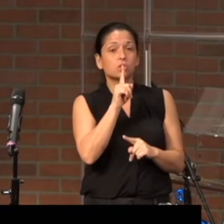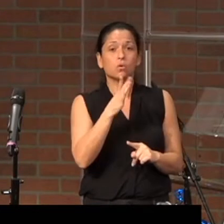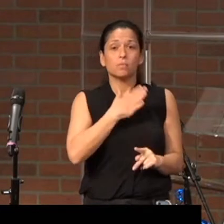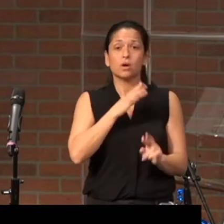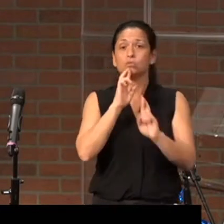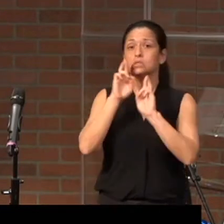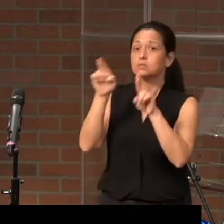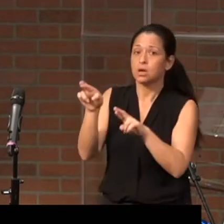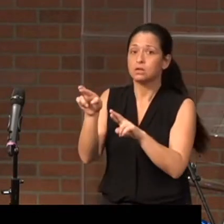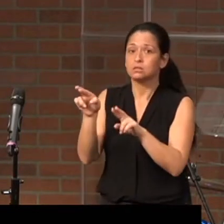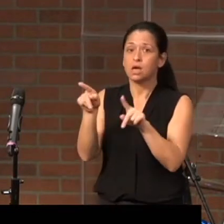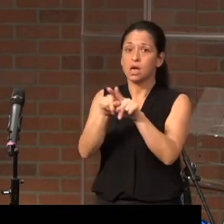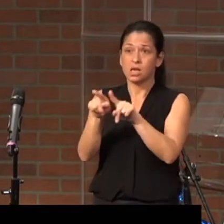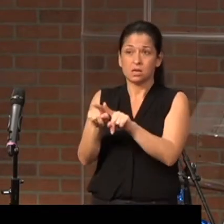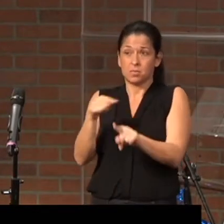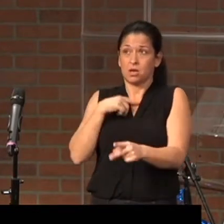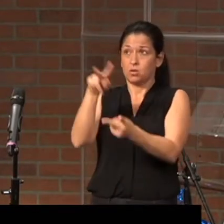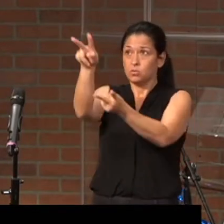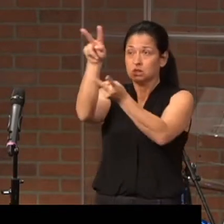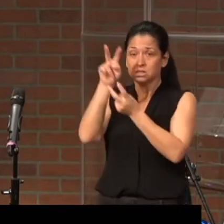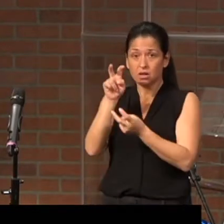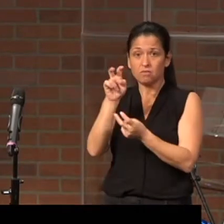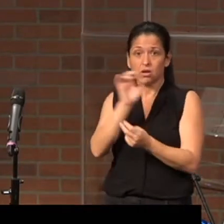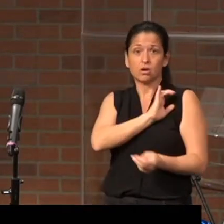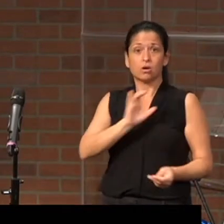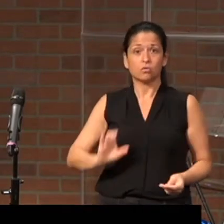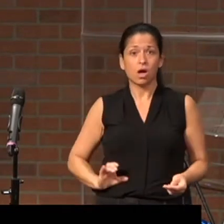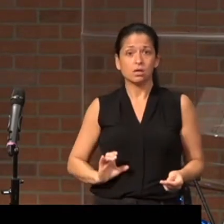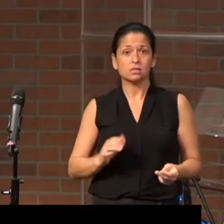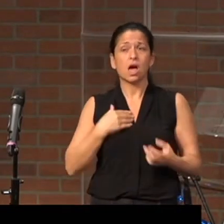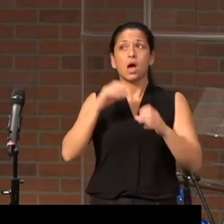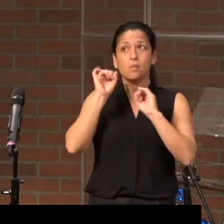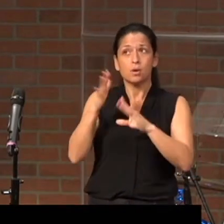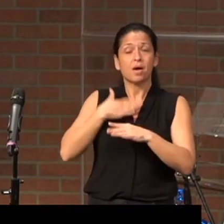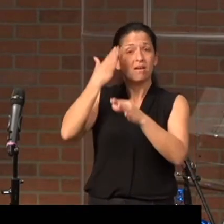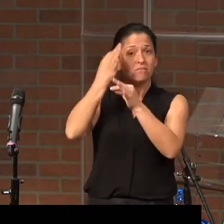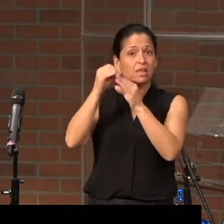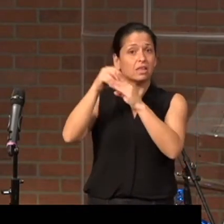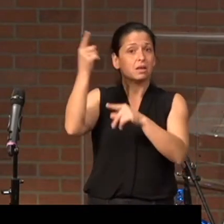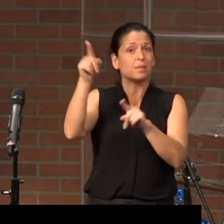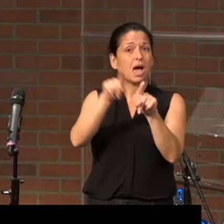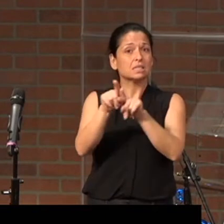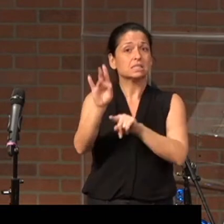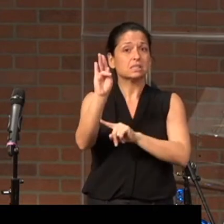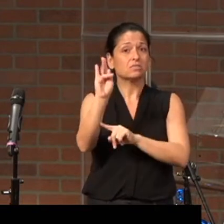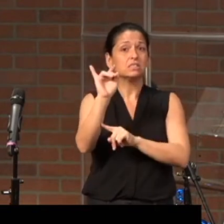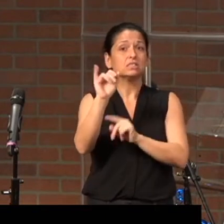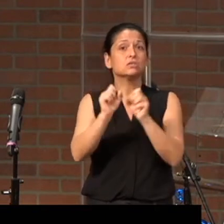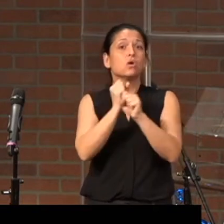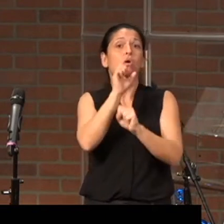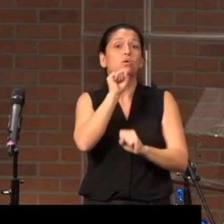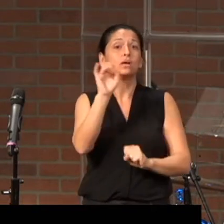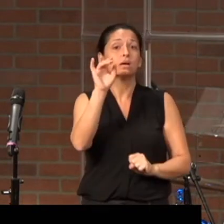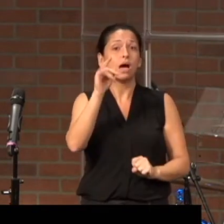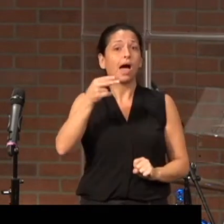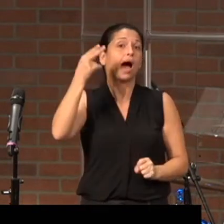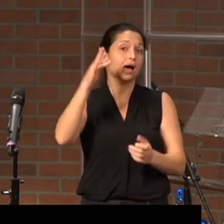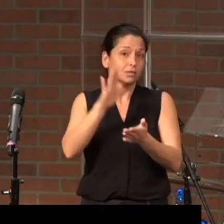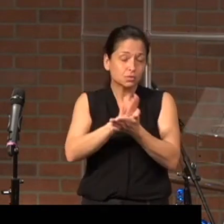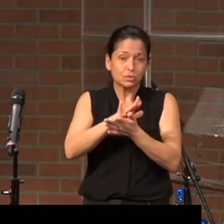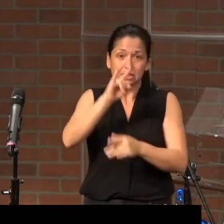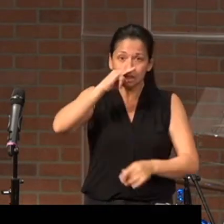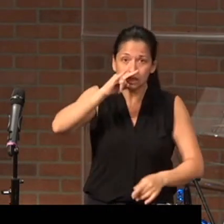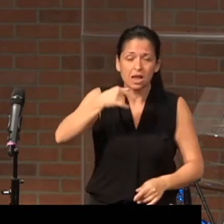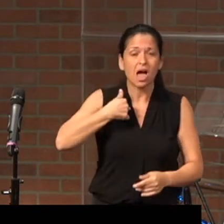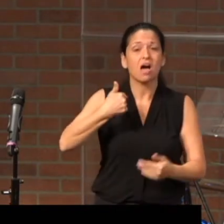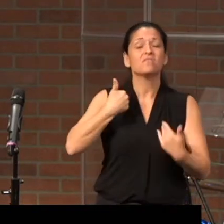just as I received Christ, put my faith in him as a 17-year-old high school kid, I have